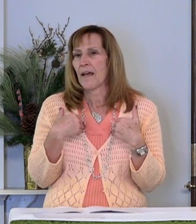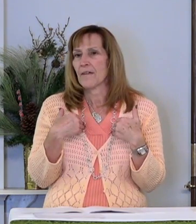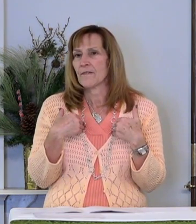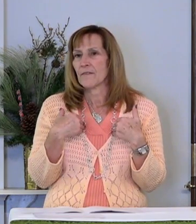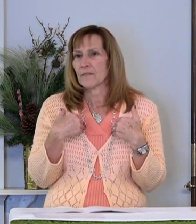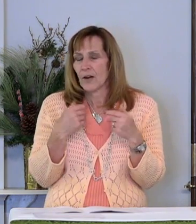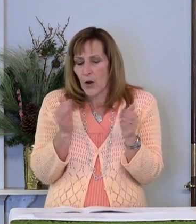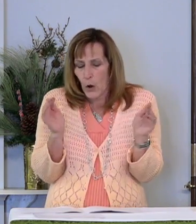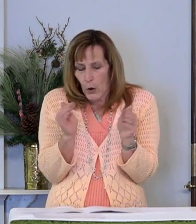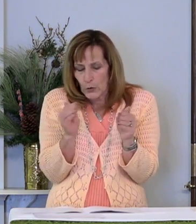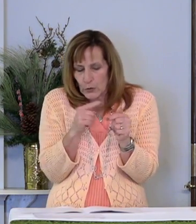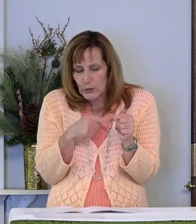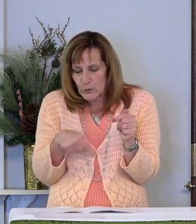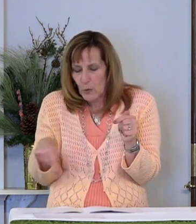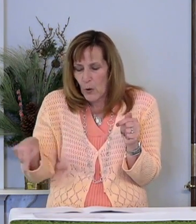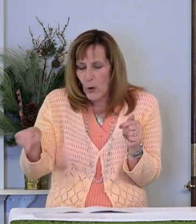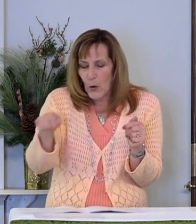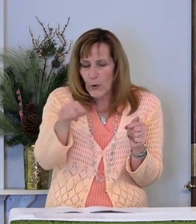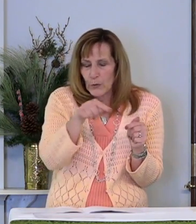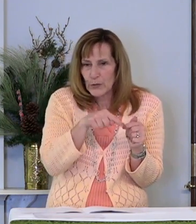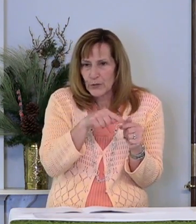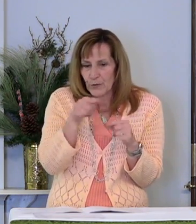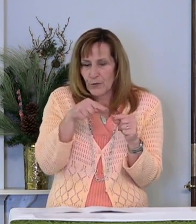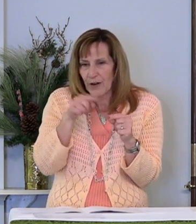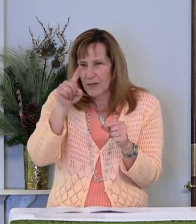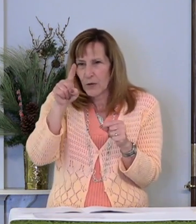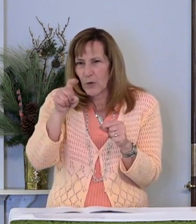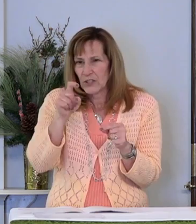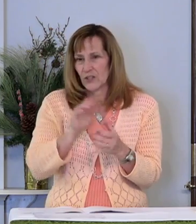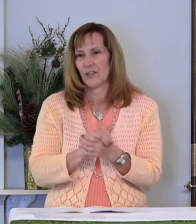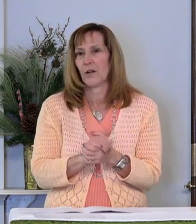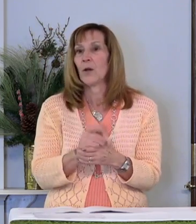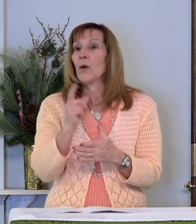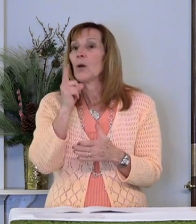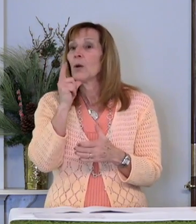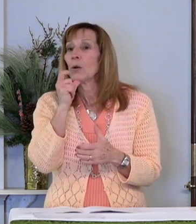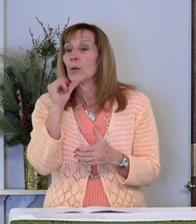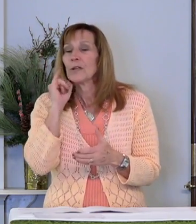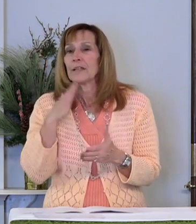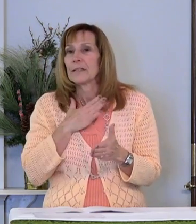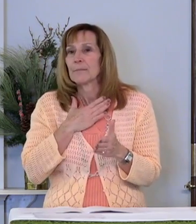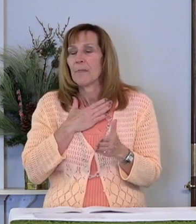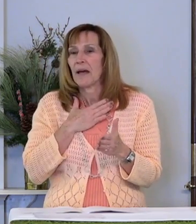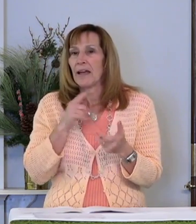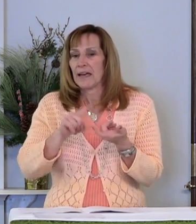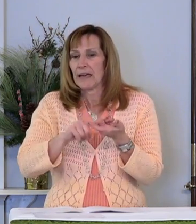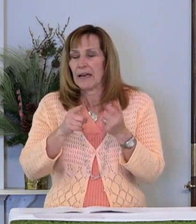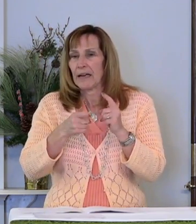circle around the question of who is my neighbor.